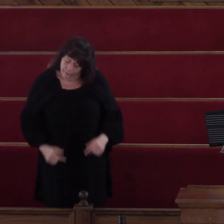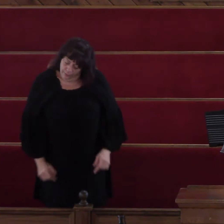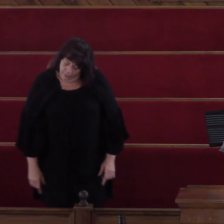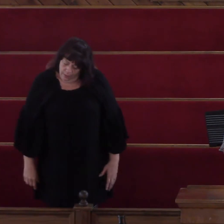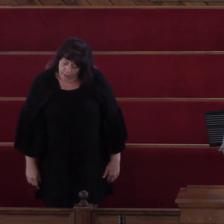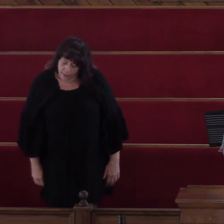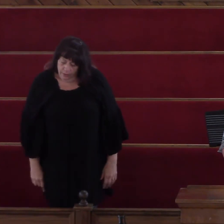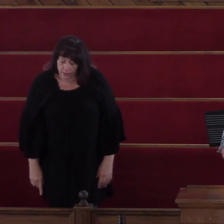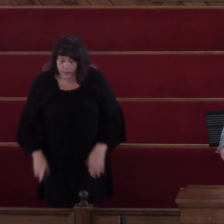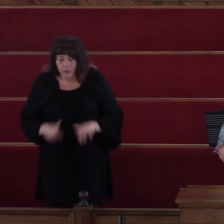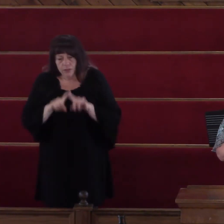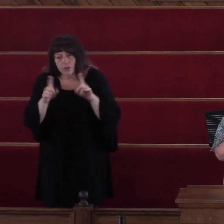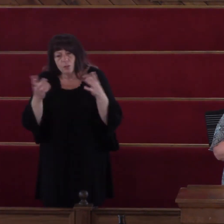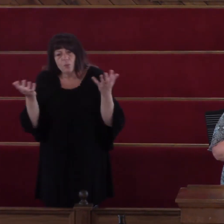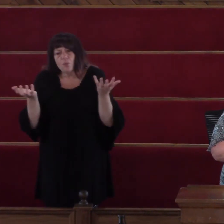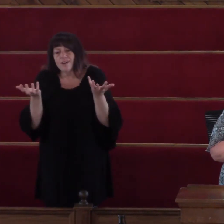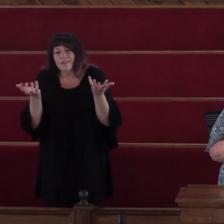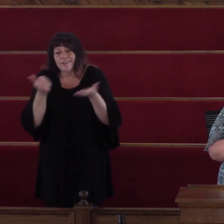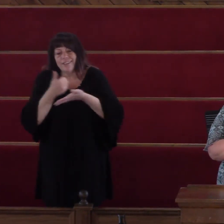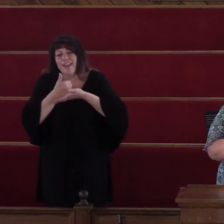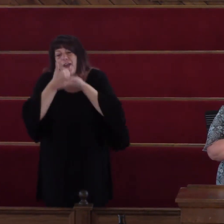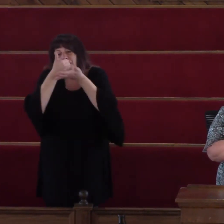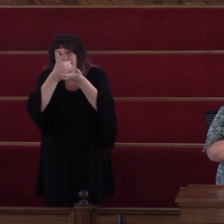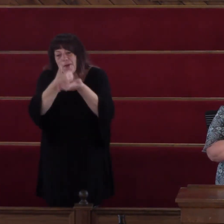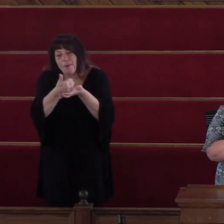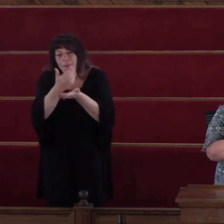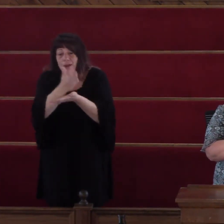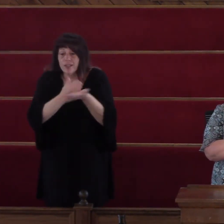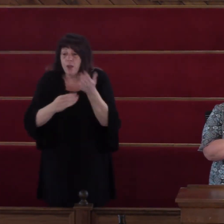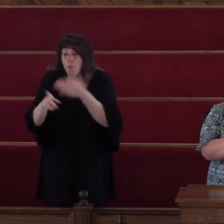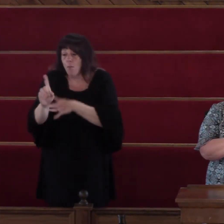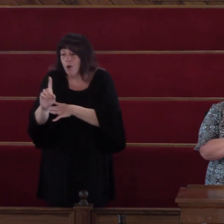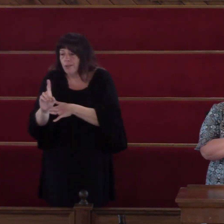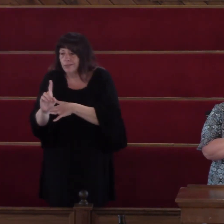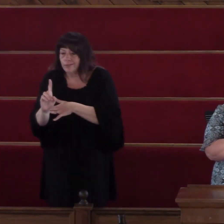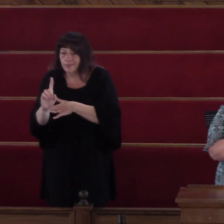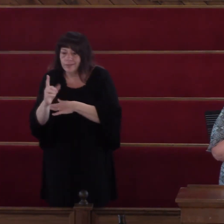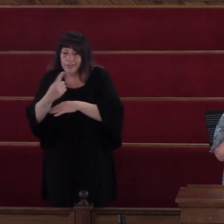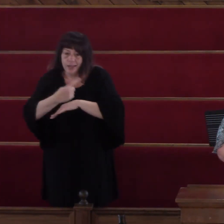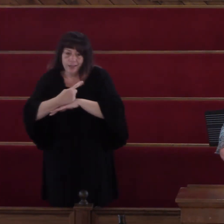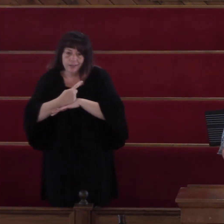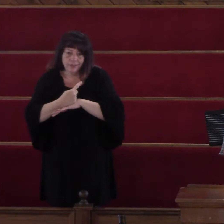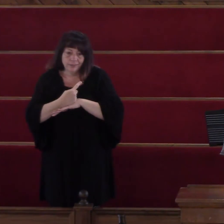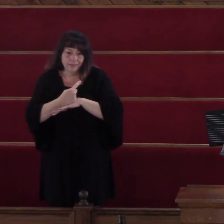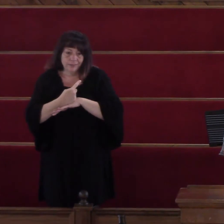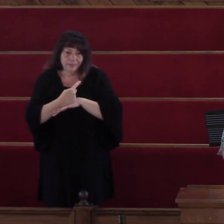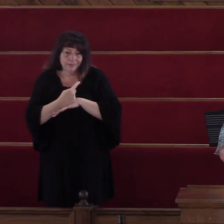To help someone today